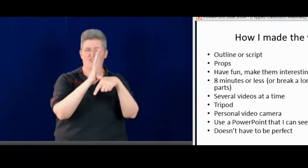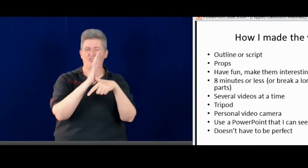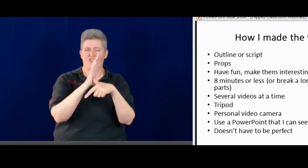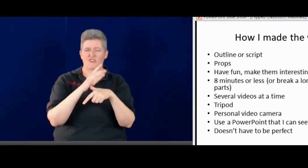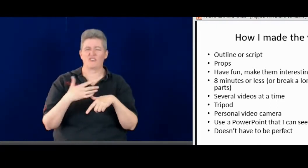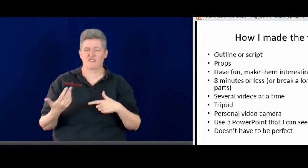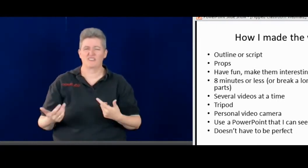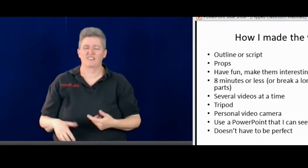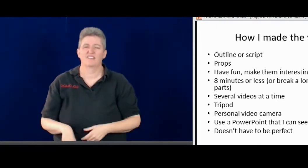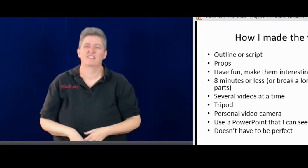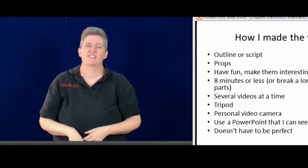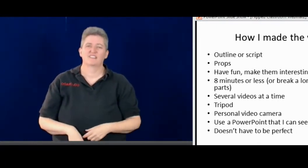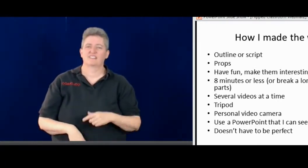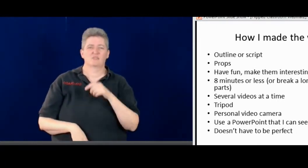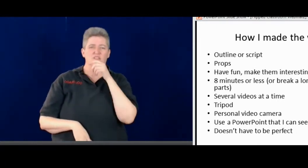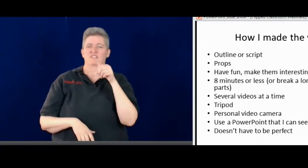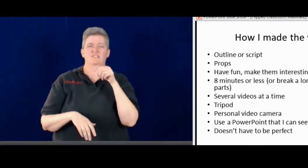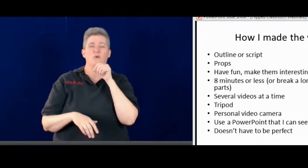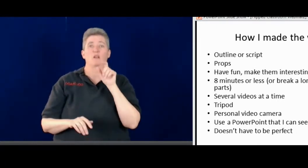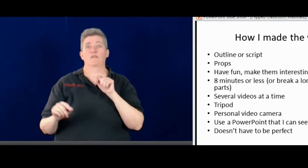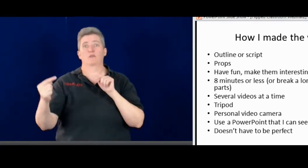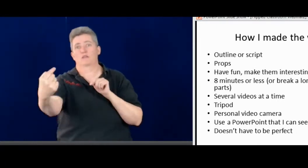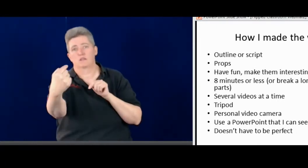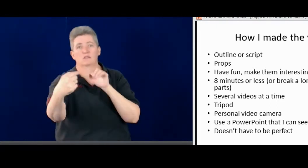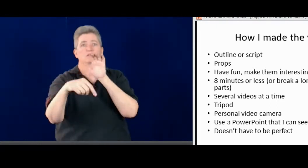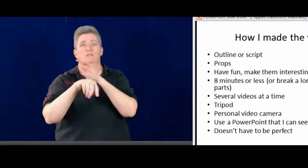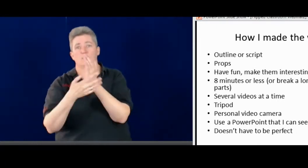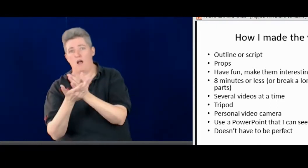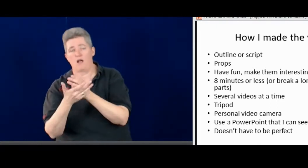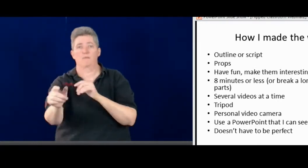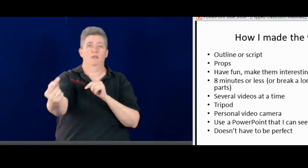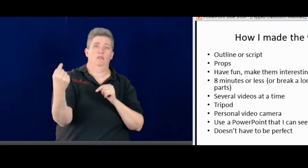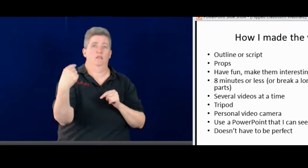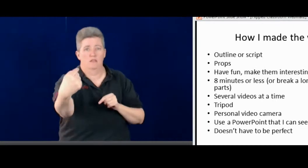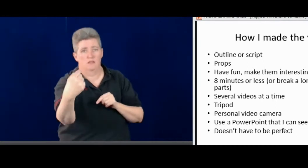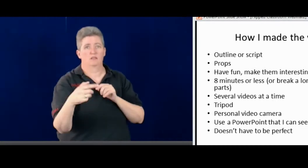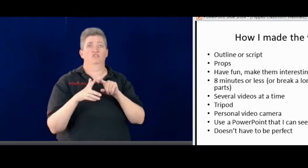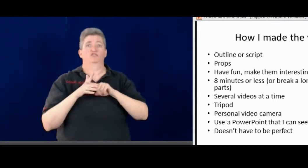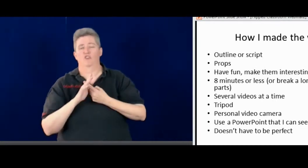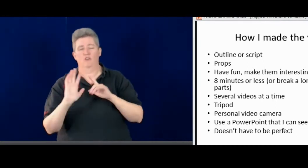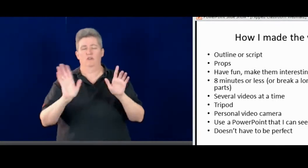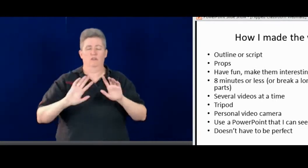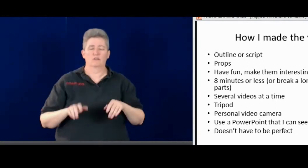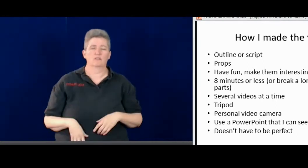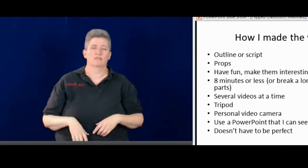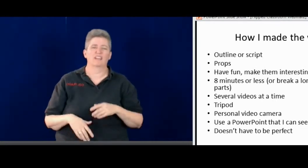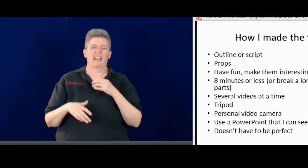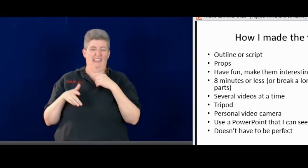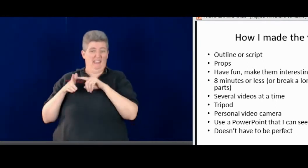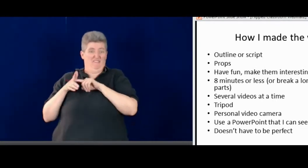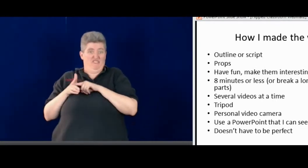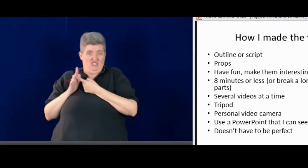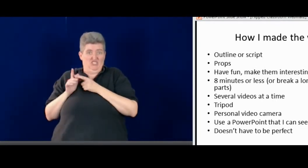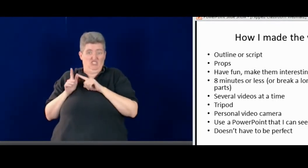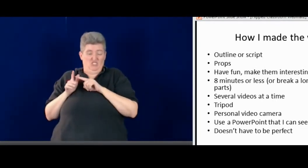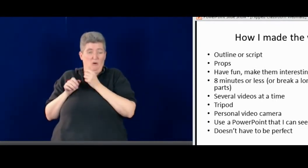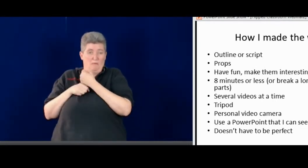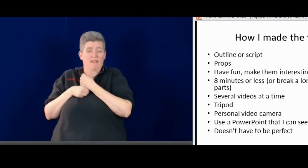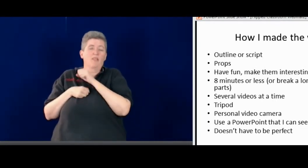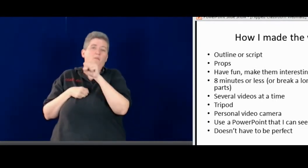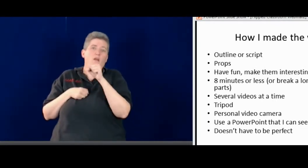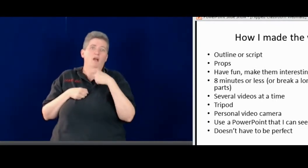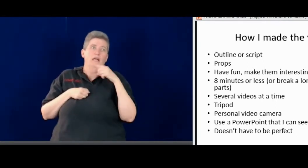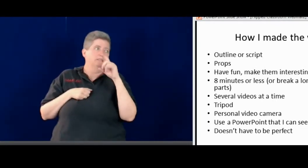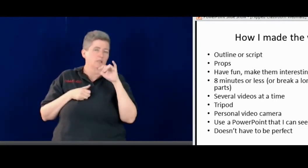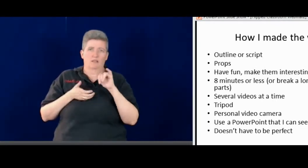And then I sign it again. It just makes it easy to edit it later. So I don't have to go over to the camera, stop it, start again. I just do it